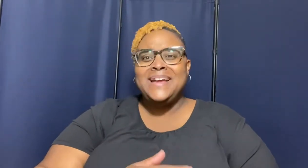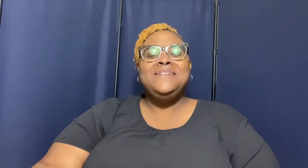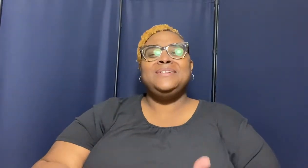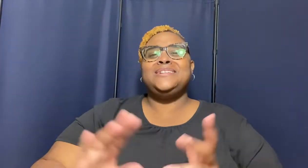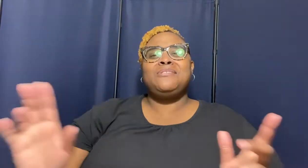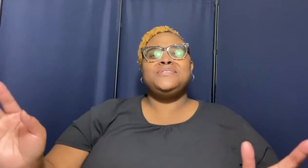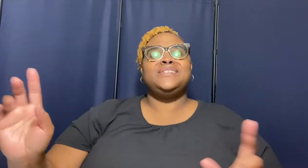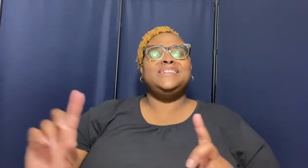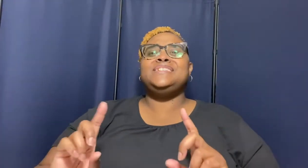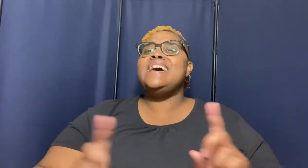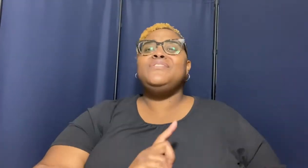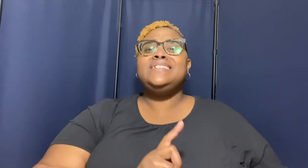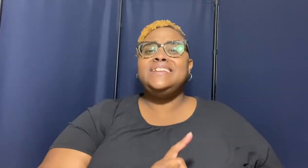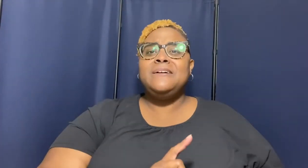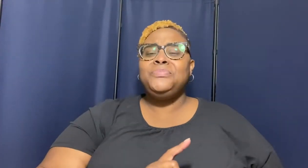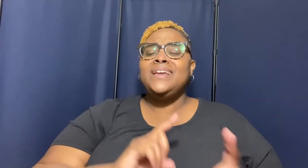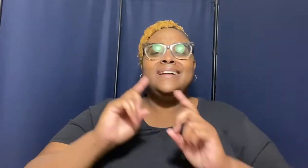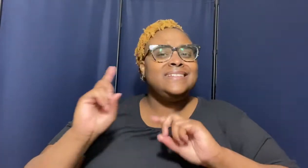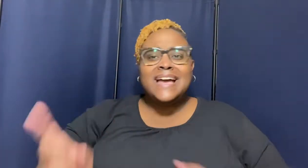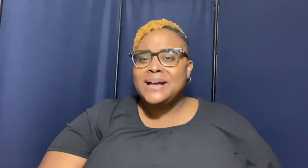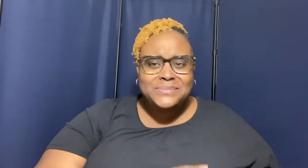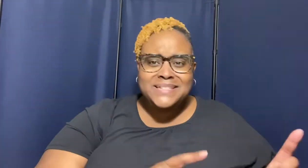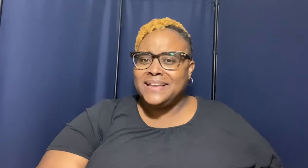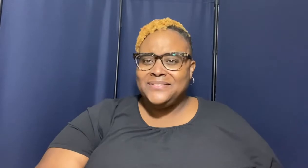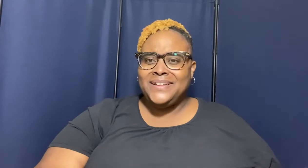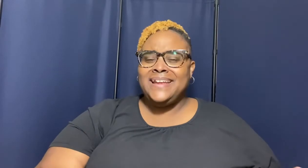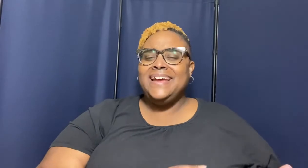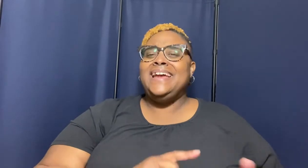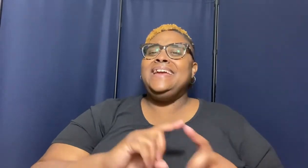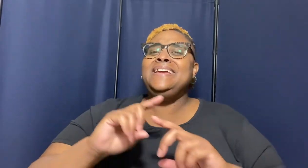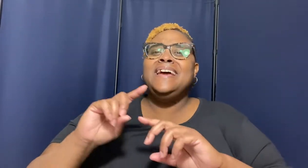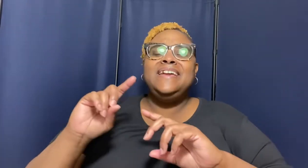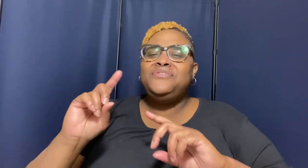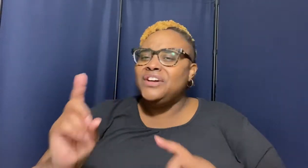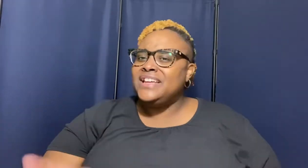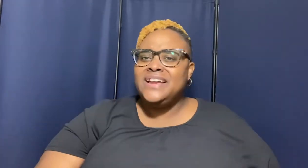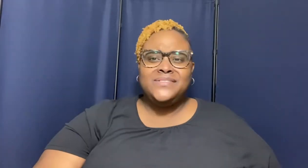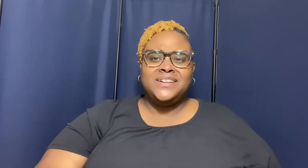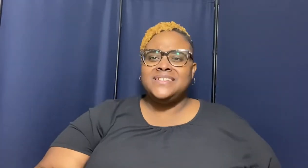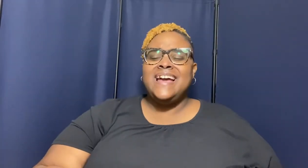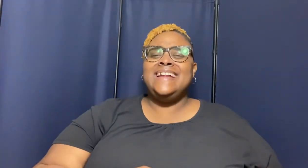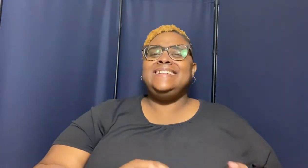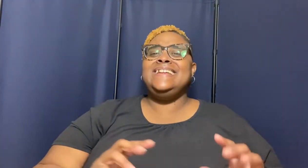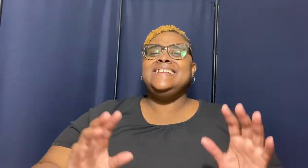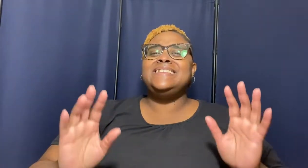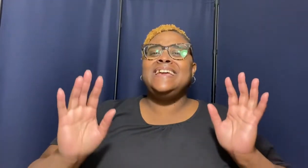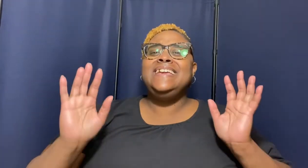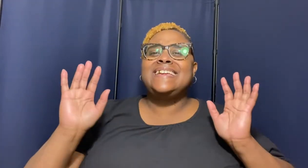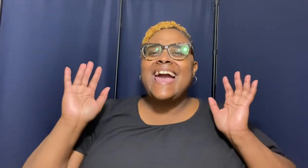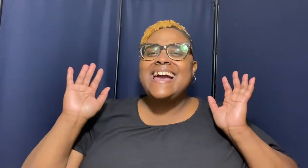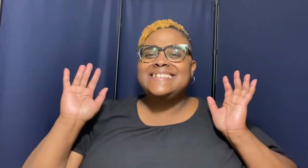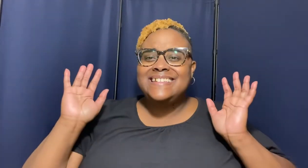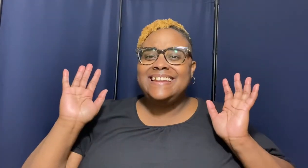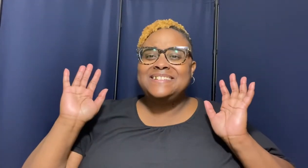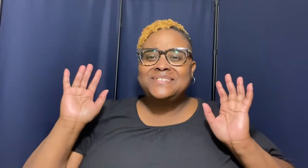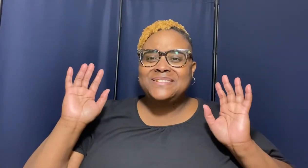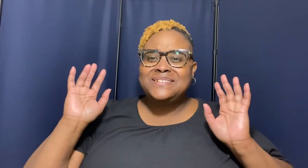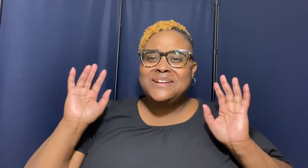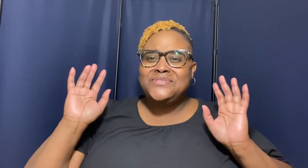but the scripture says 70 times seven he he forgives us and then he say he casts it into the sea of